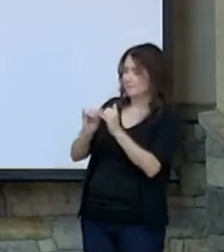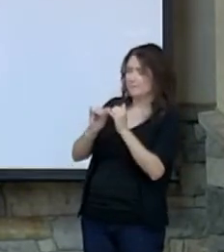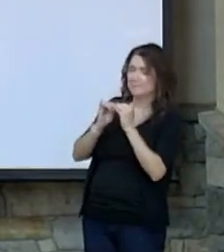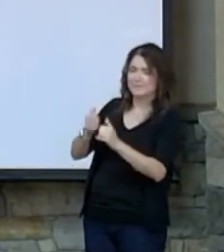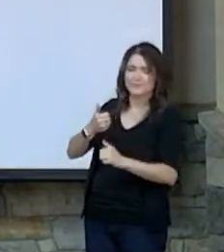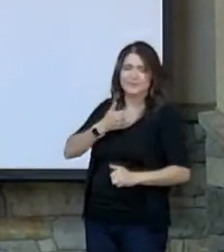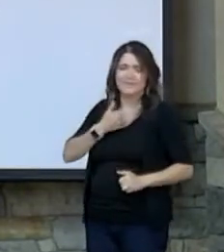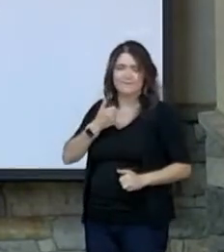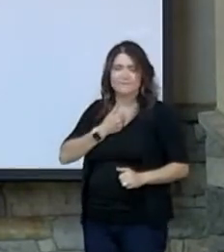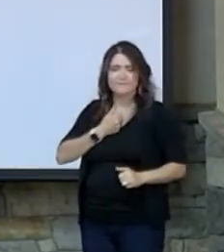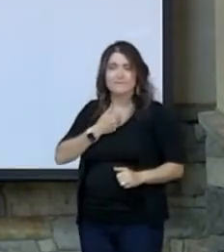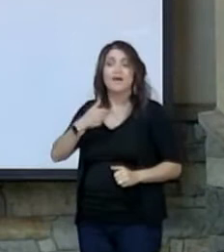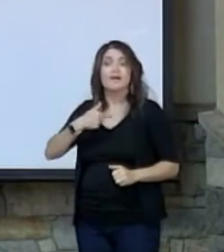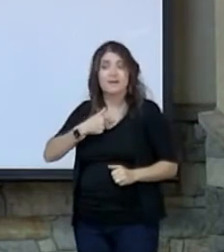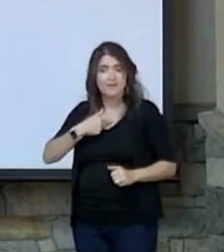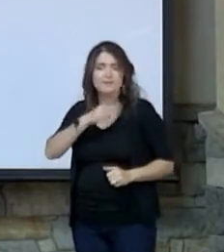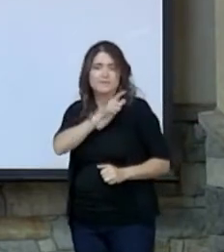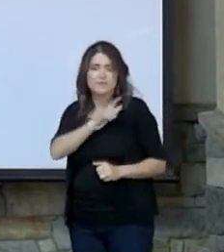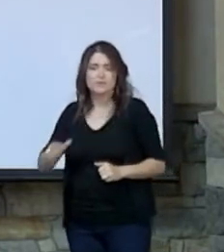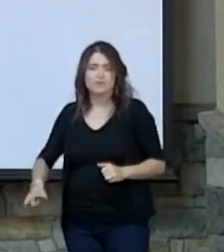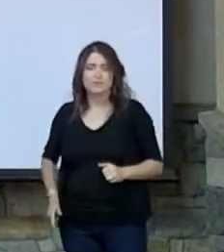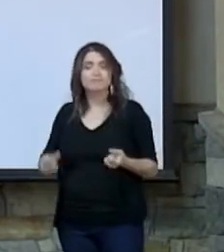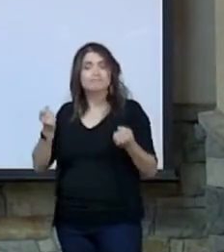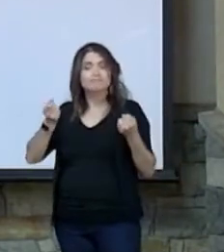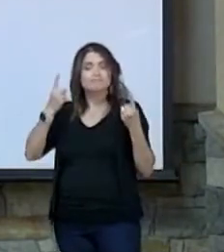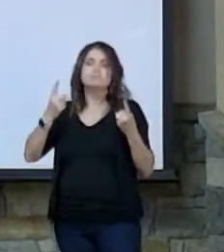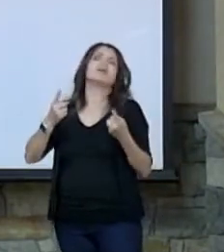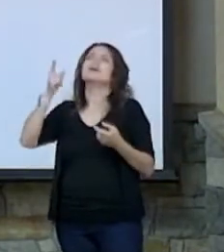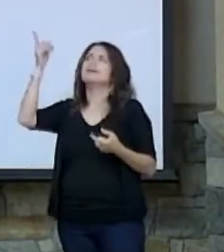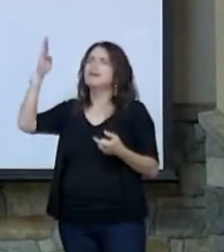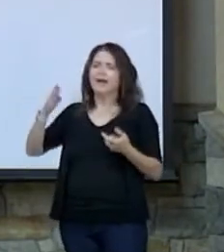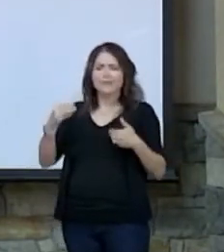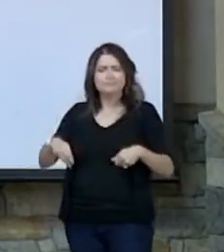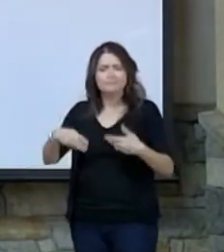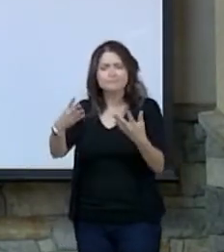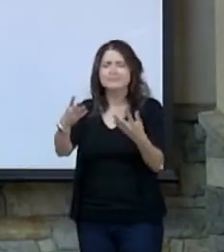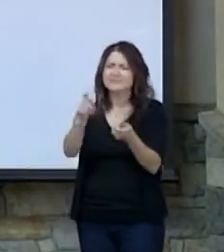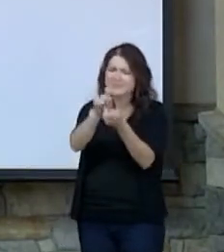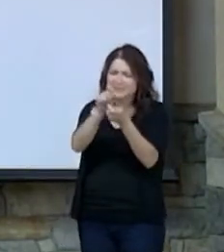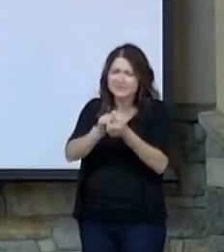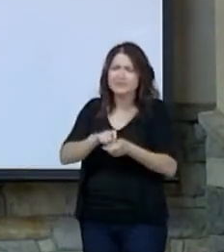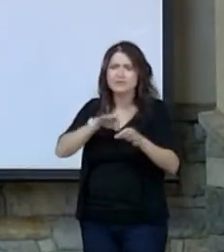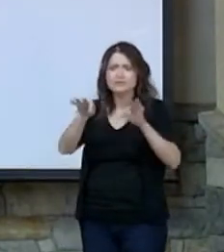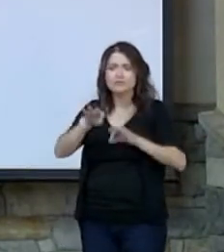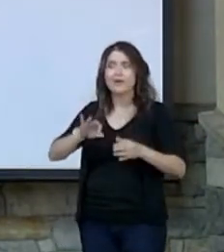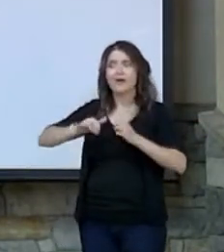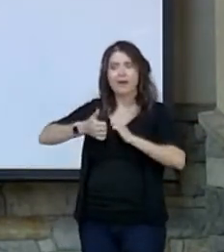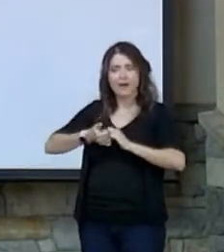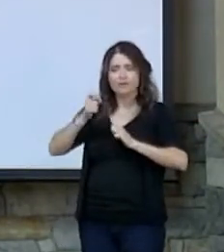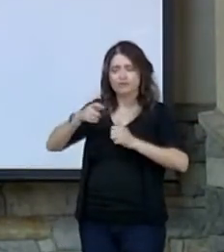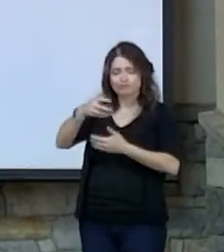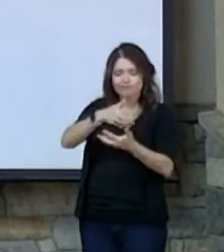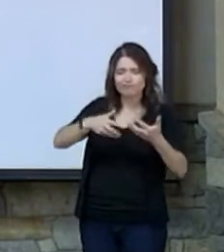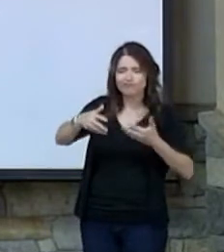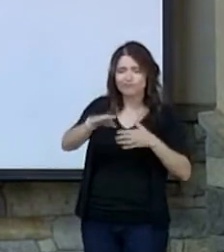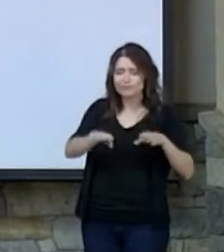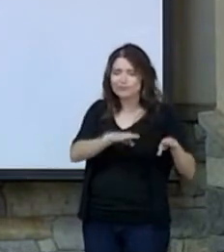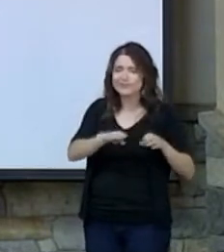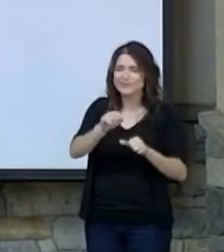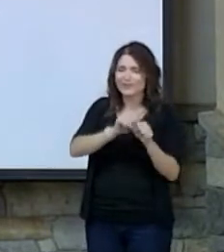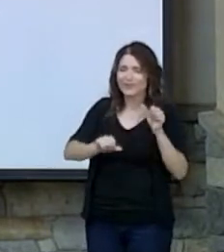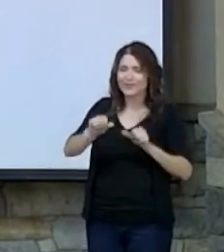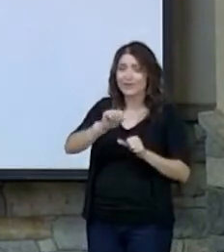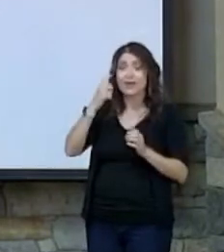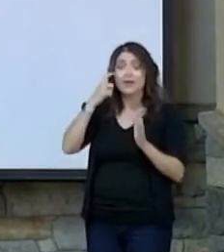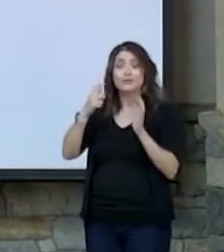God gives specific instructions here to the Israelites about how they should treat each other. And do you notice how many of the things